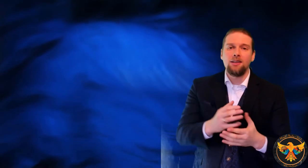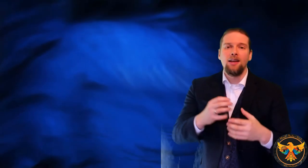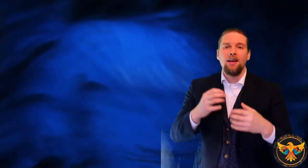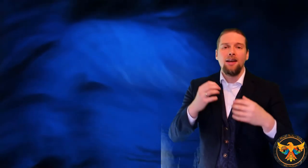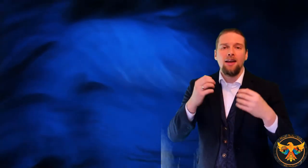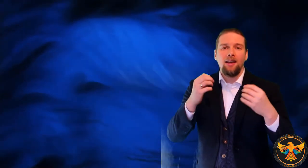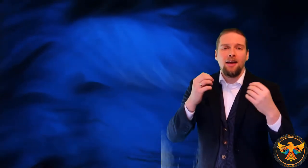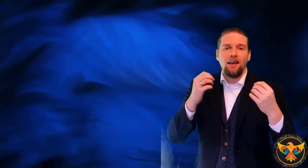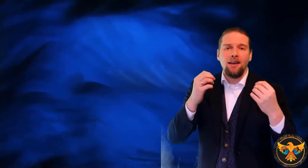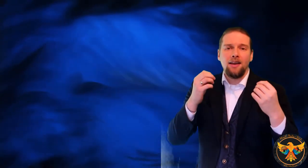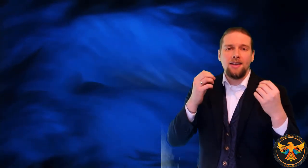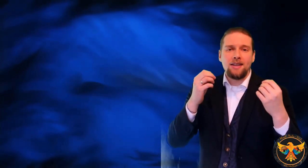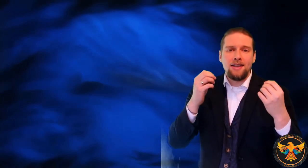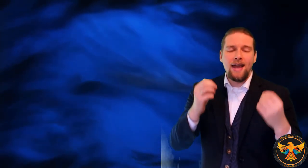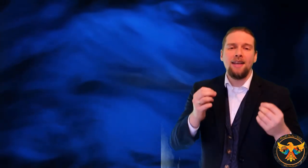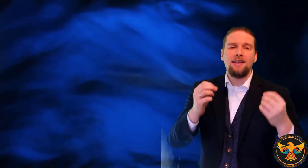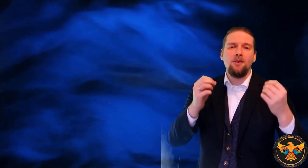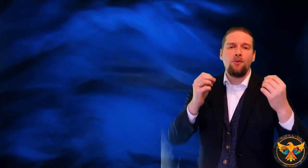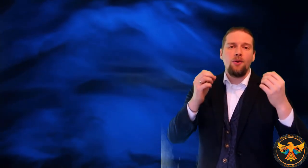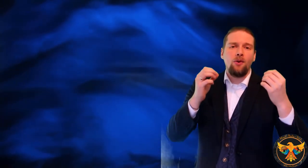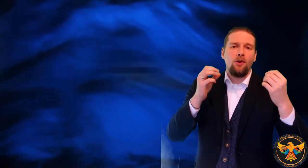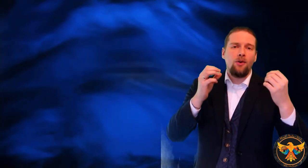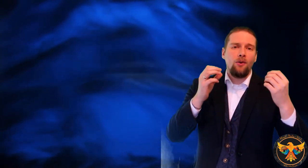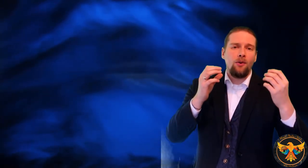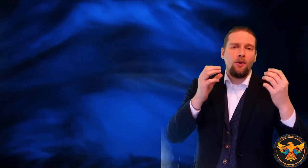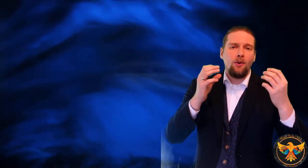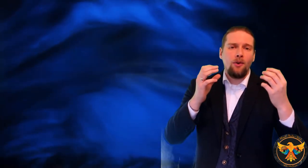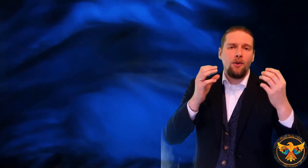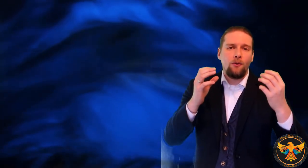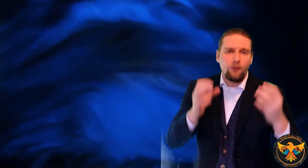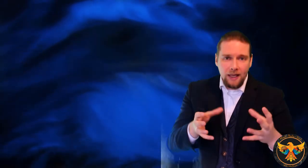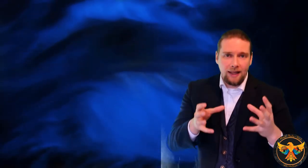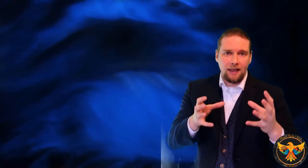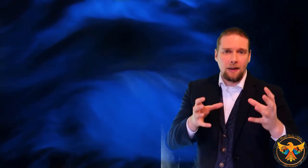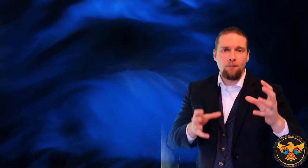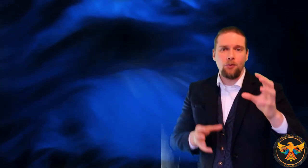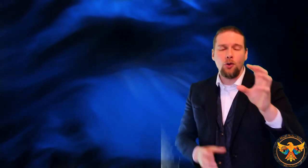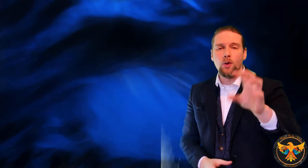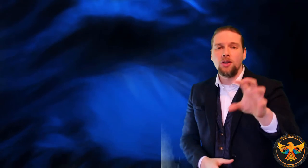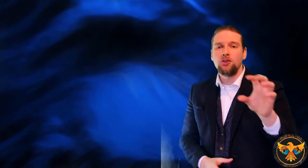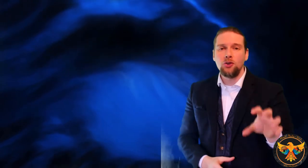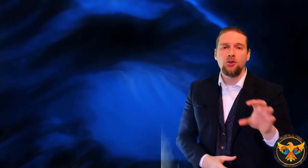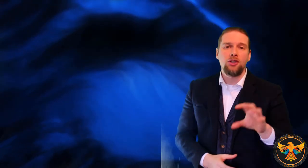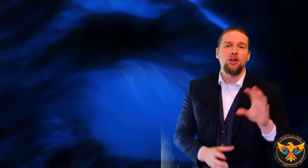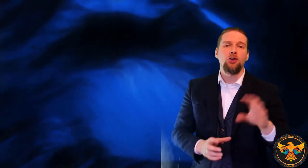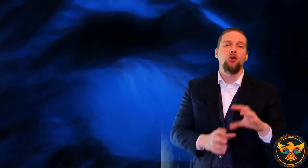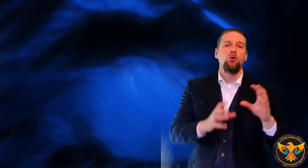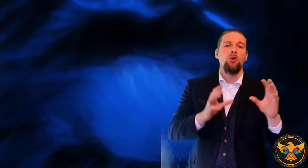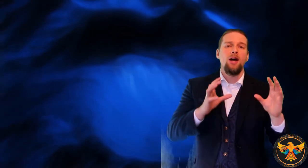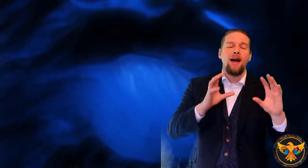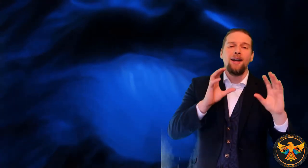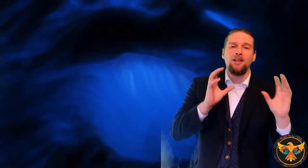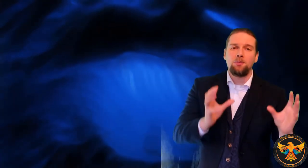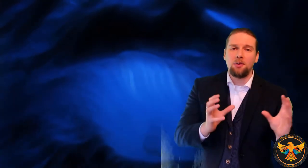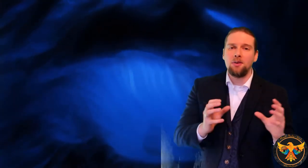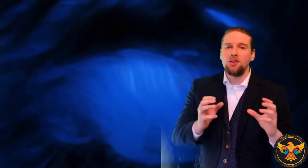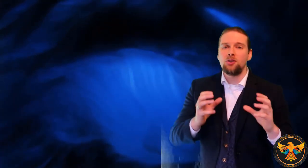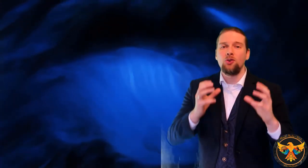Guilt is a negative feeling that we associate to an experience or